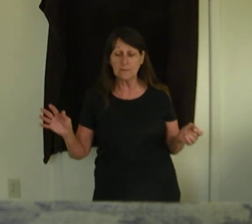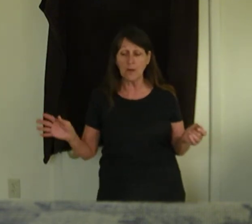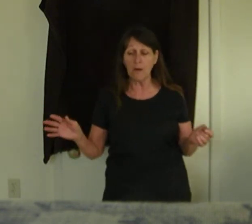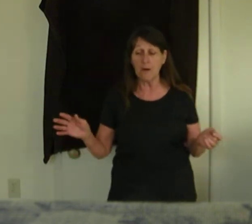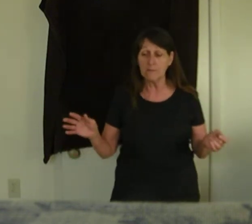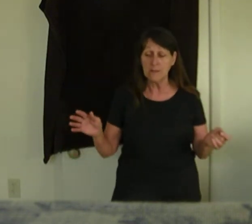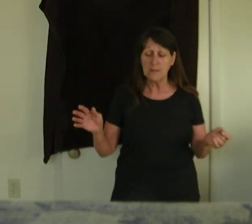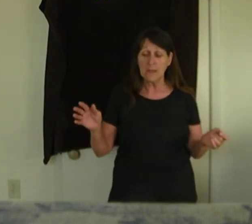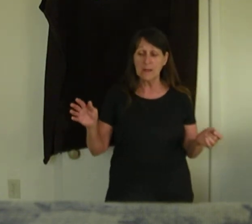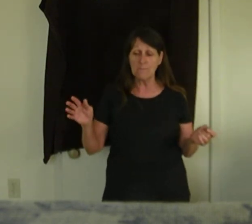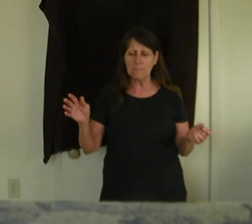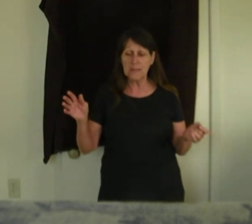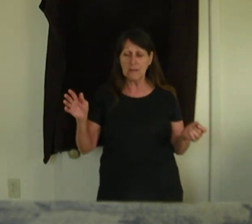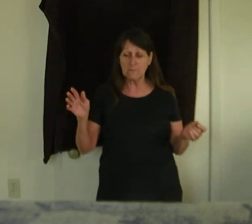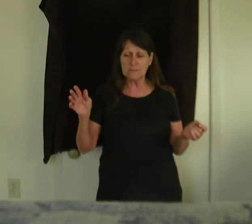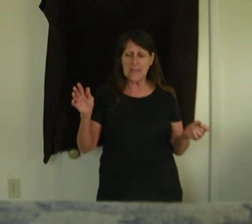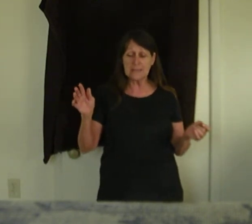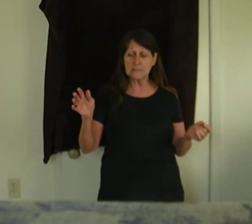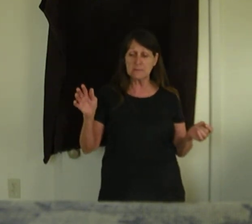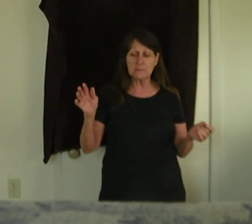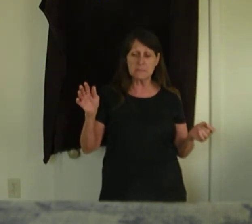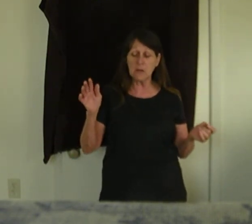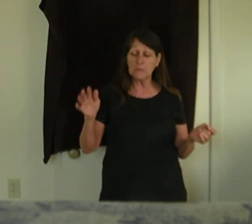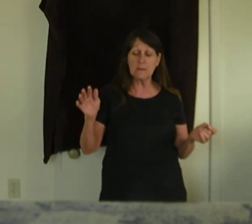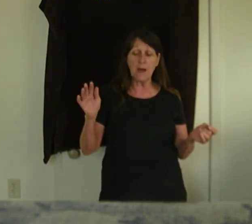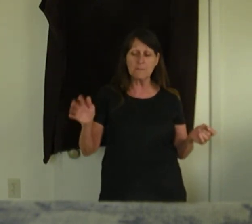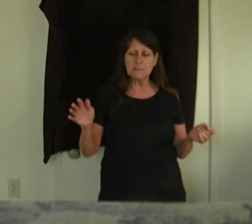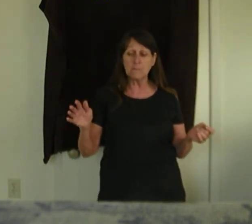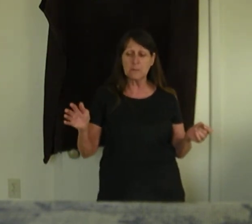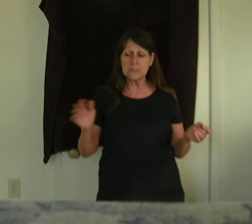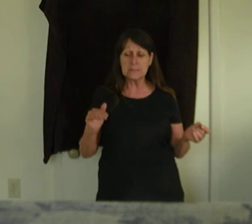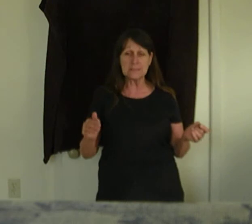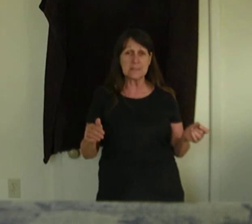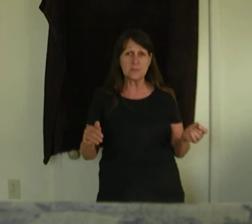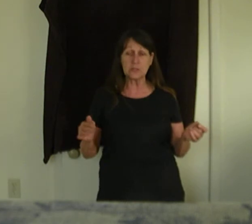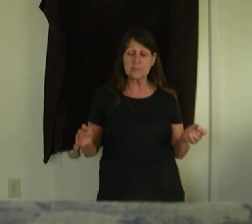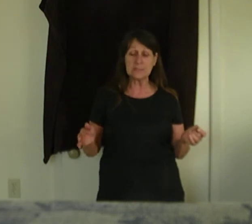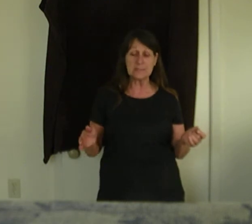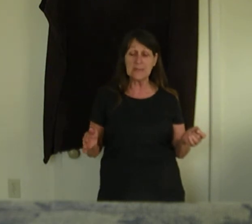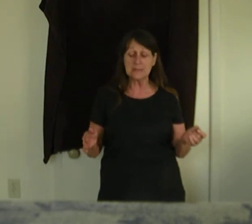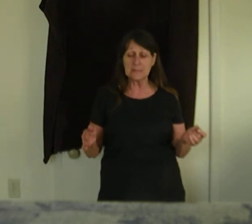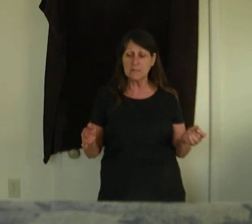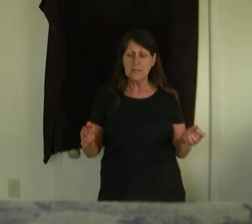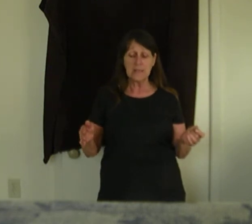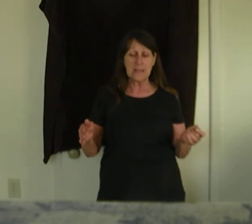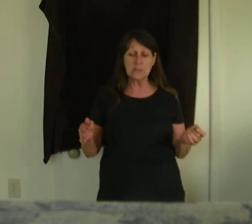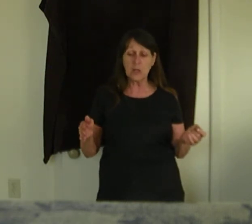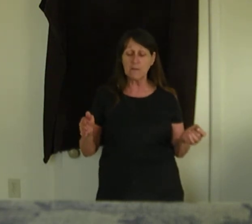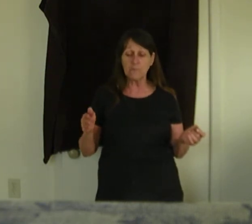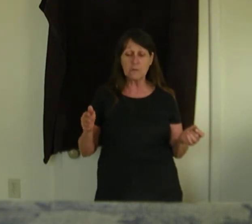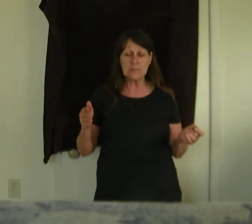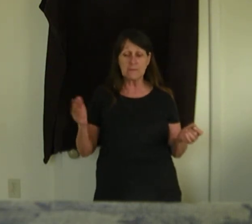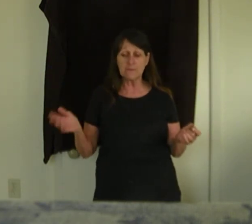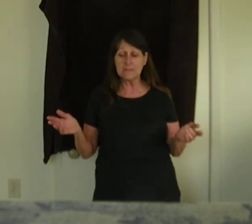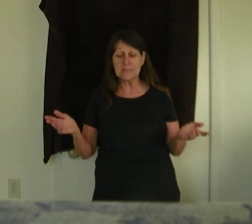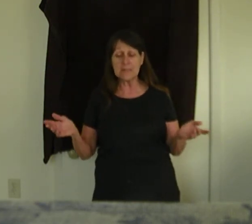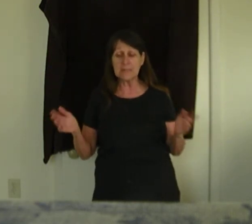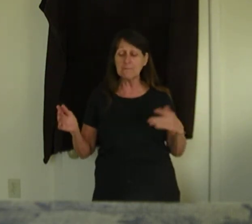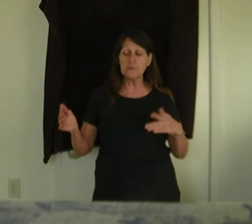law. Now that is totally opposite of what Jesus says. Jesus says in John 14, 15, If you